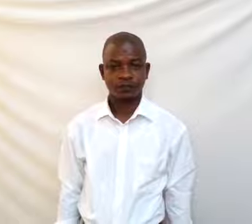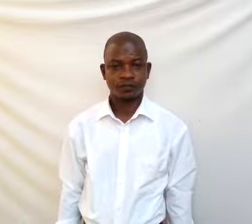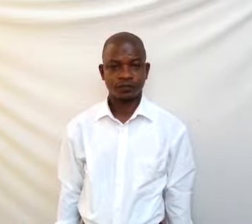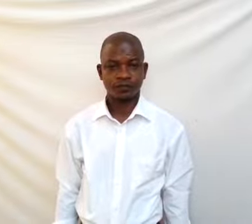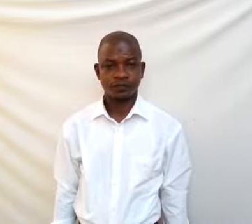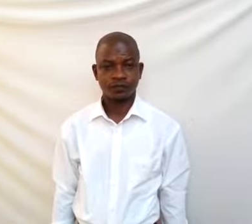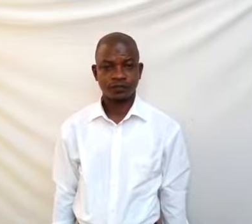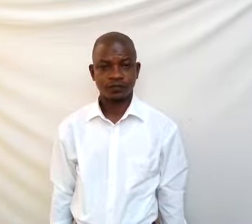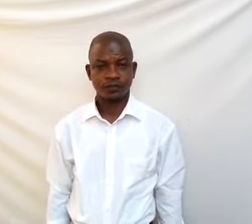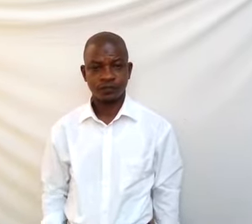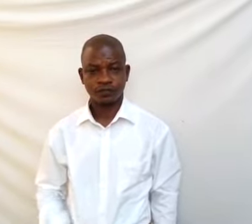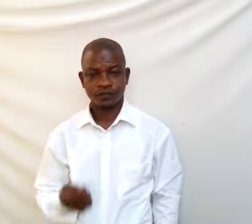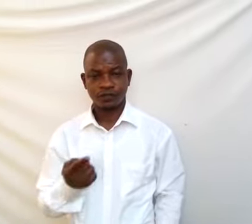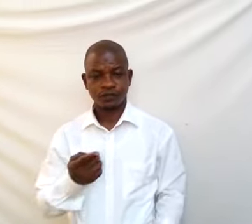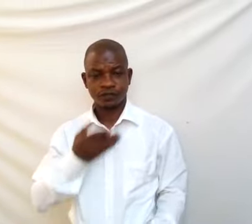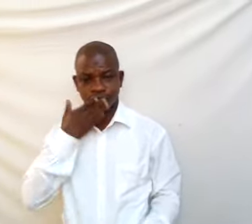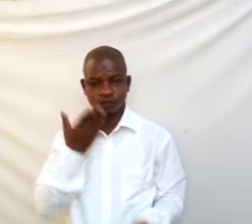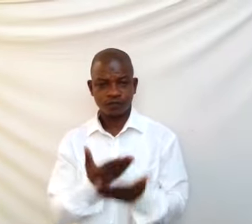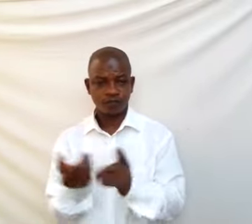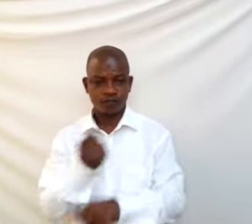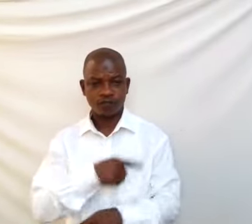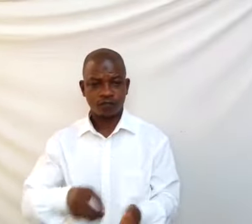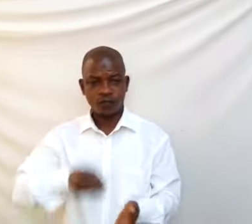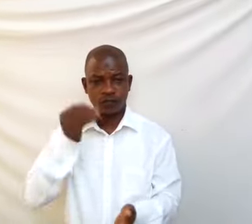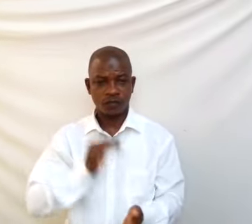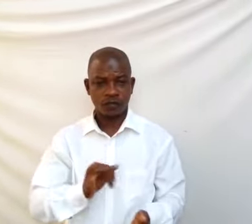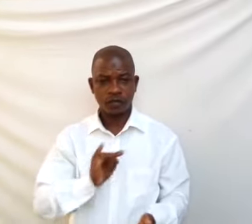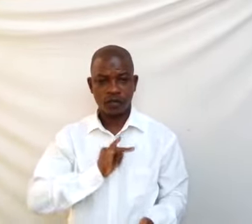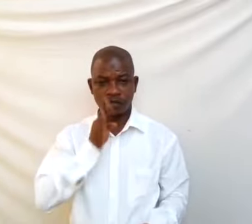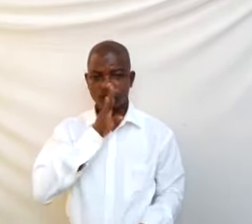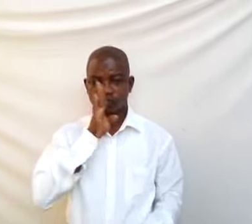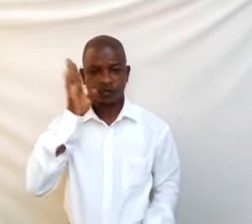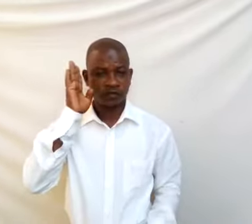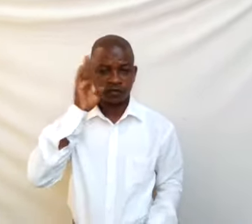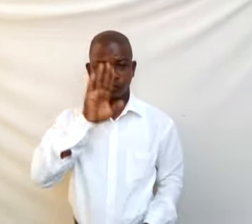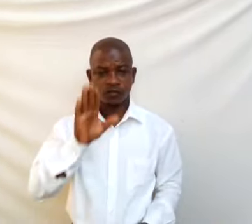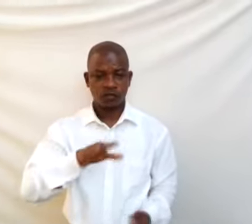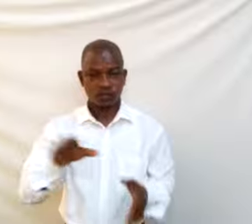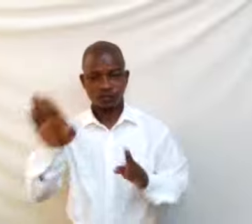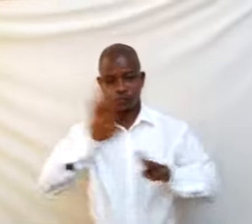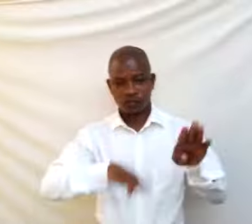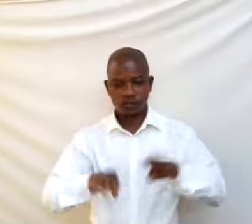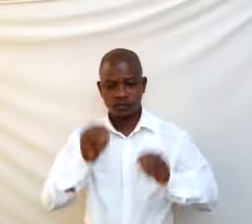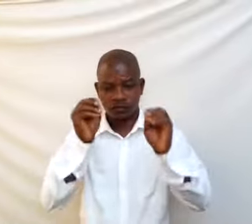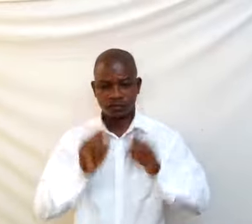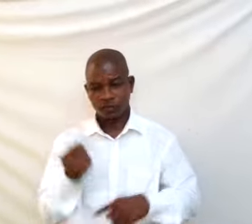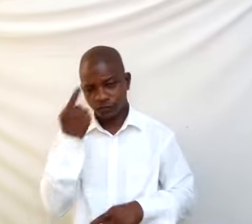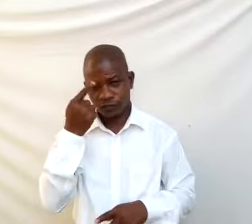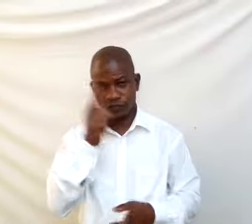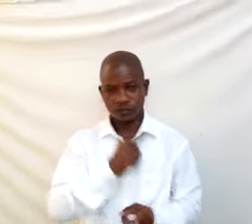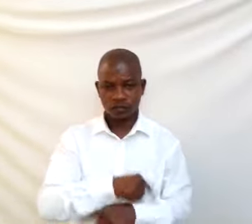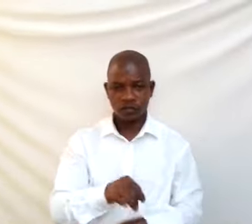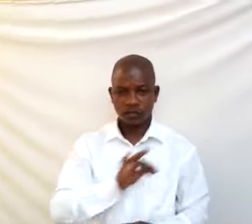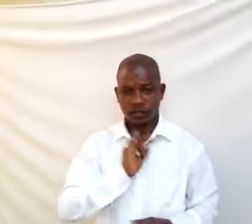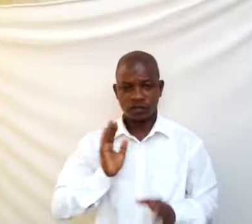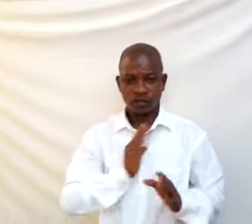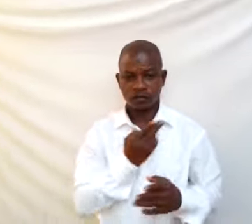Good day students. I will be your biological teacher for today and our topic for